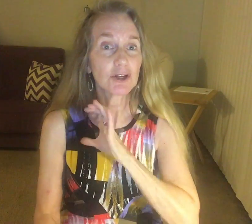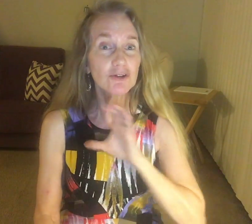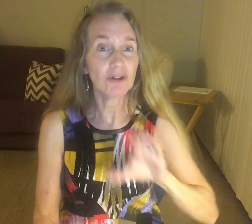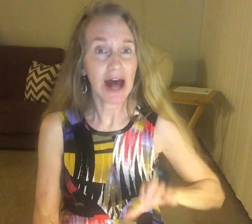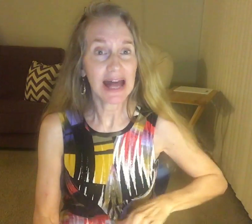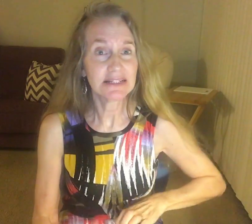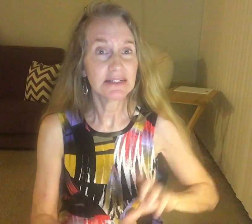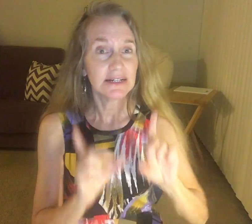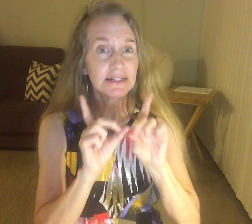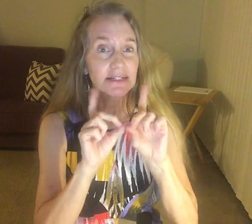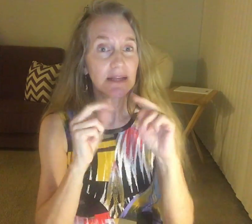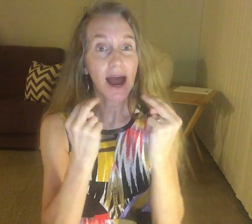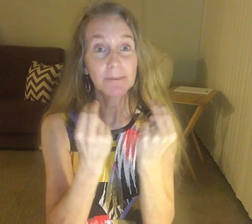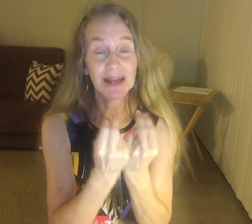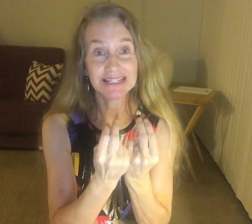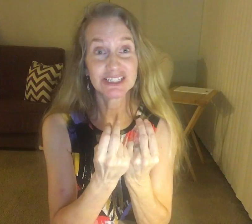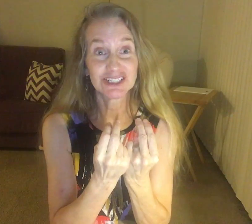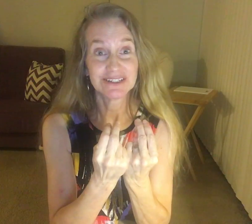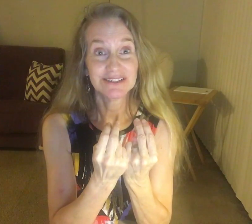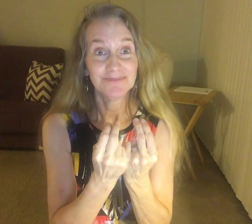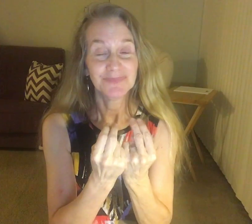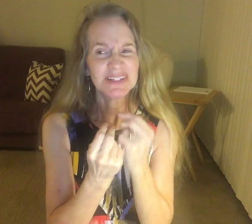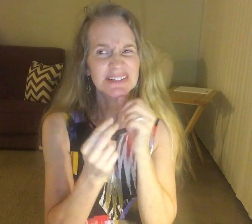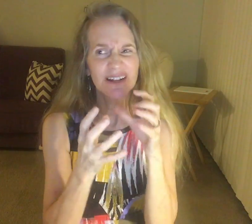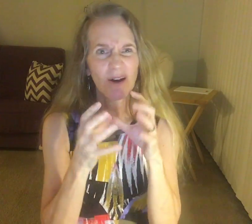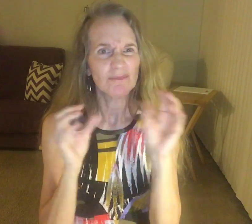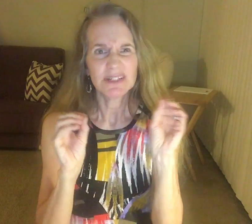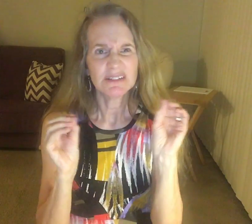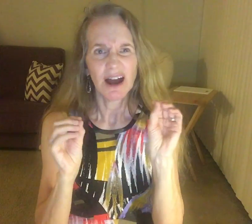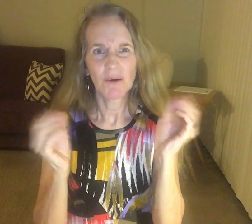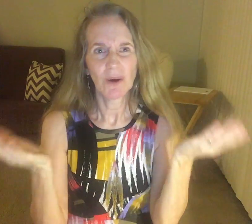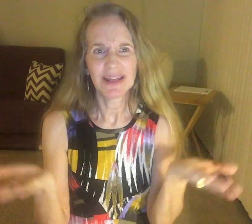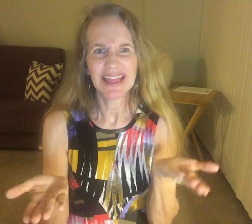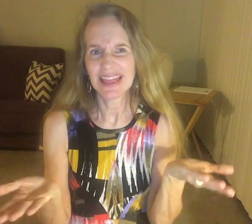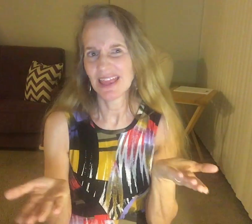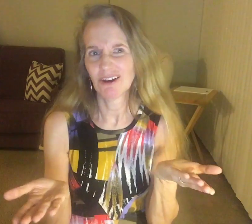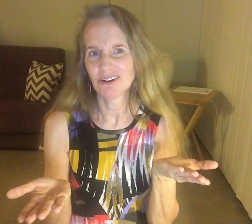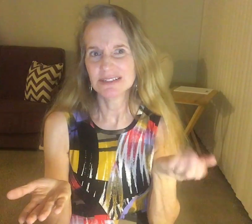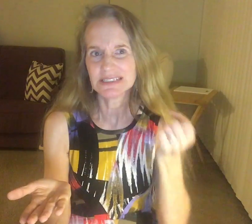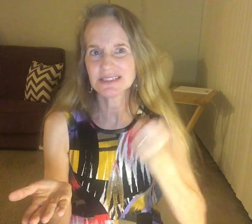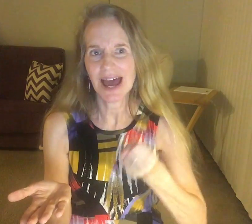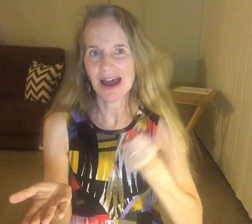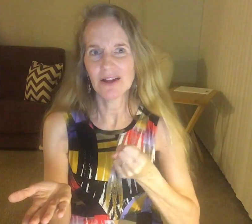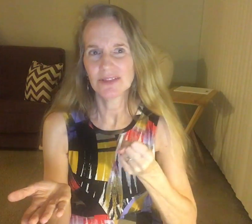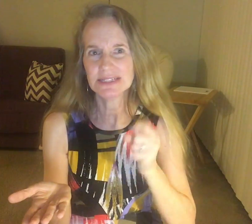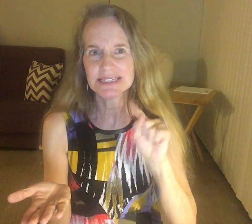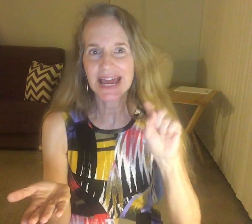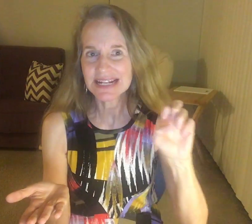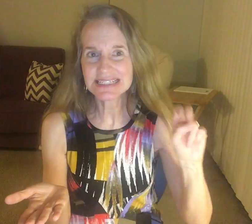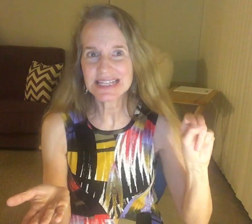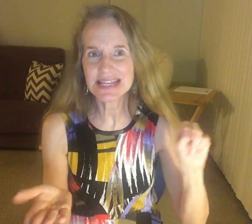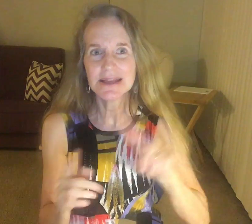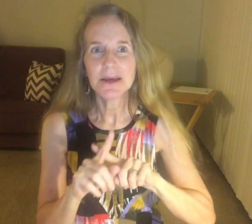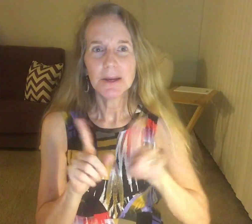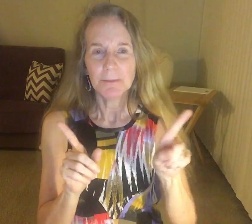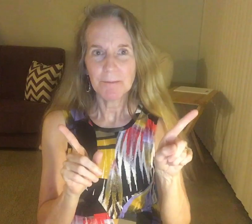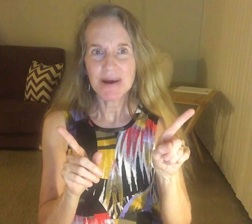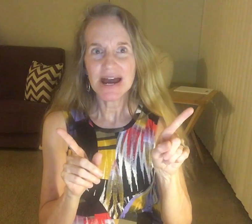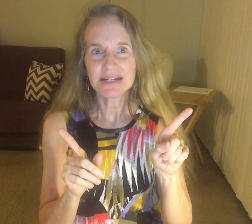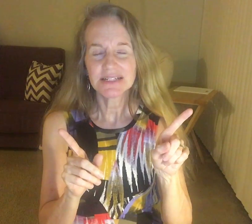Christ. The the dominations. Now, the Lord of theeleriand. in Tennessee, but